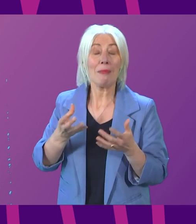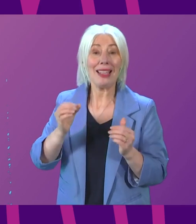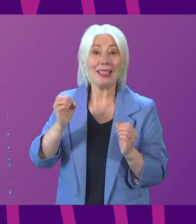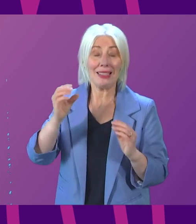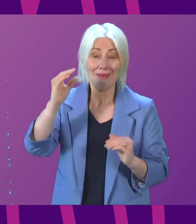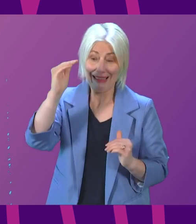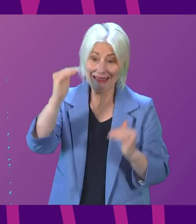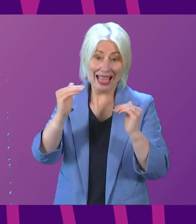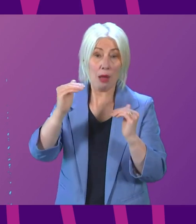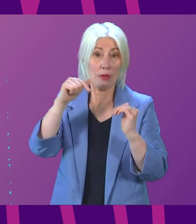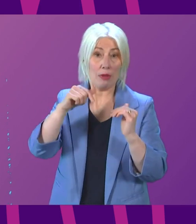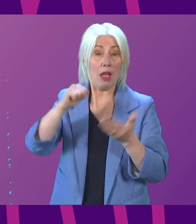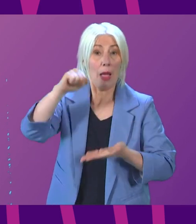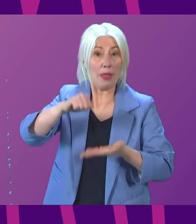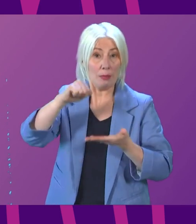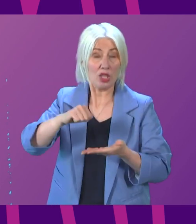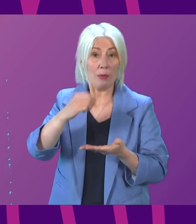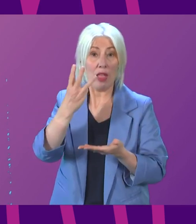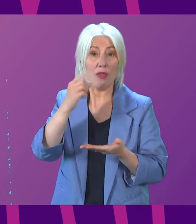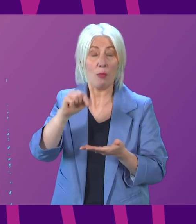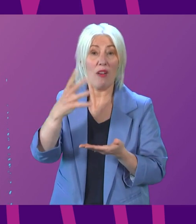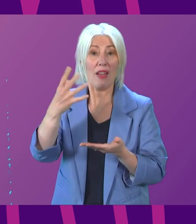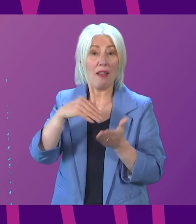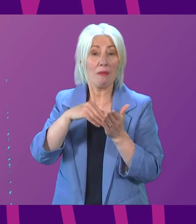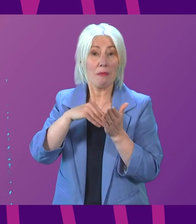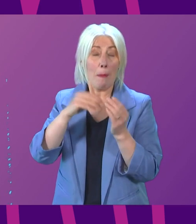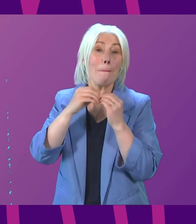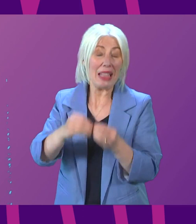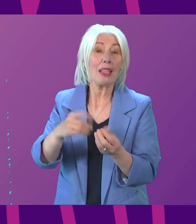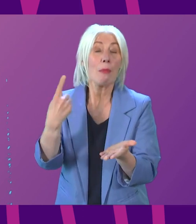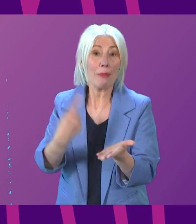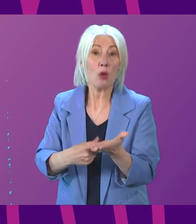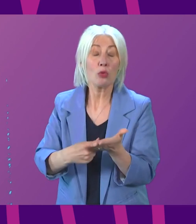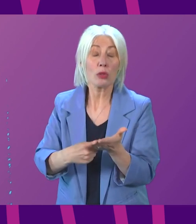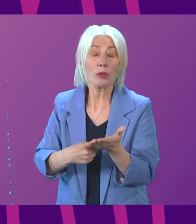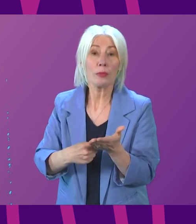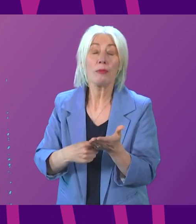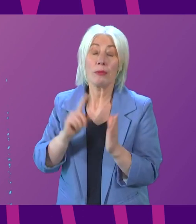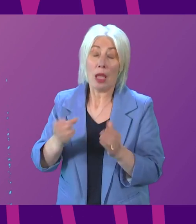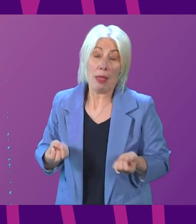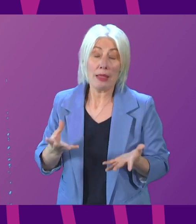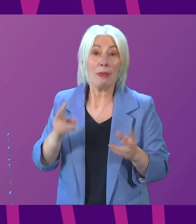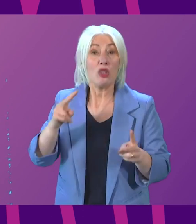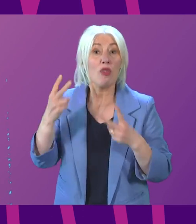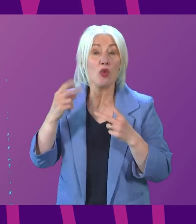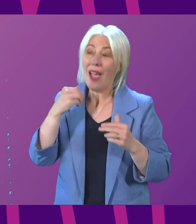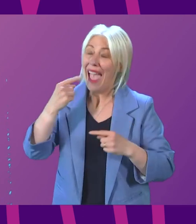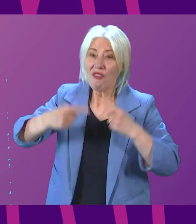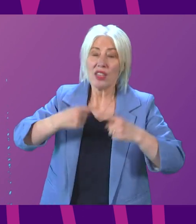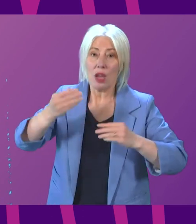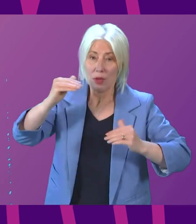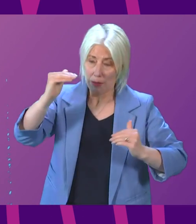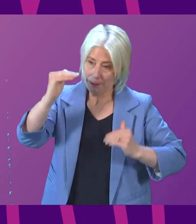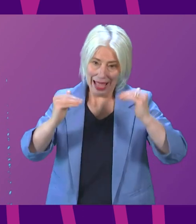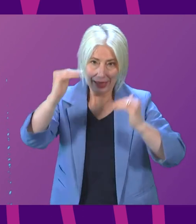in its budget by 2026-27. First Minister. Well, of course, the spending review is balanced each year. So it's